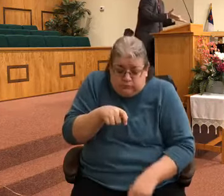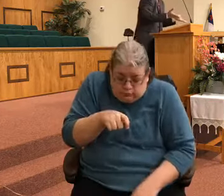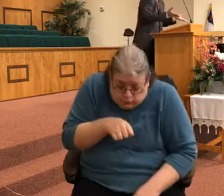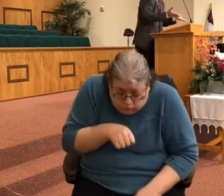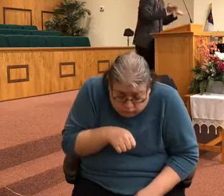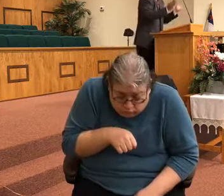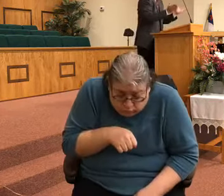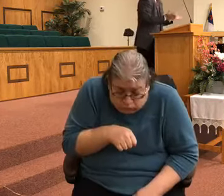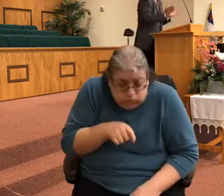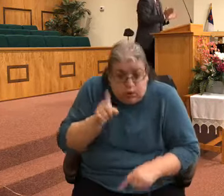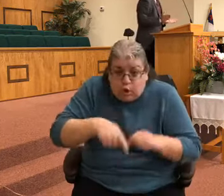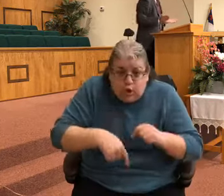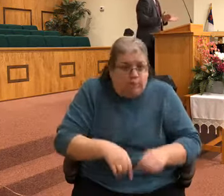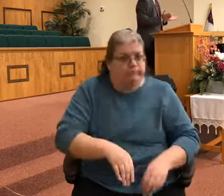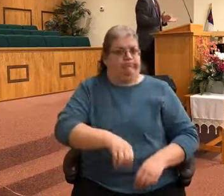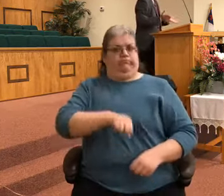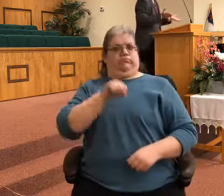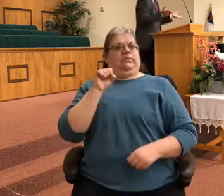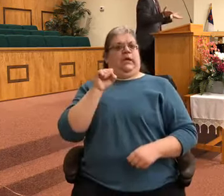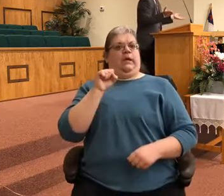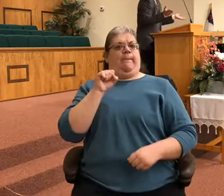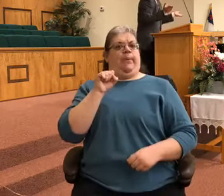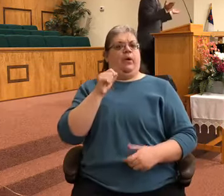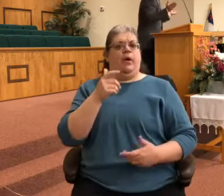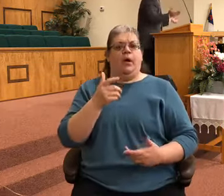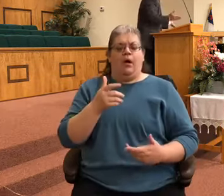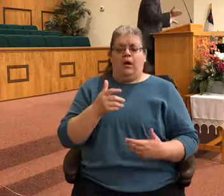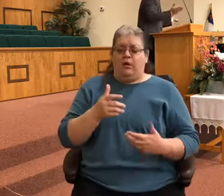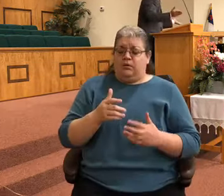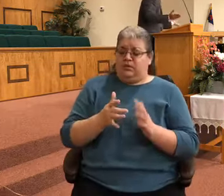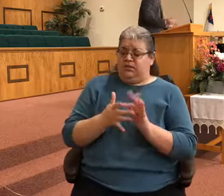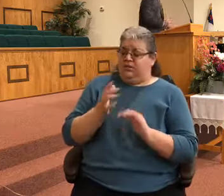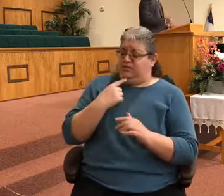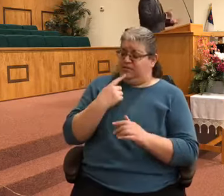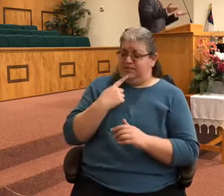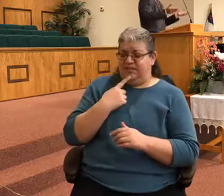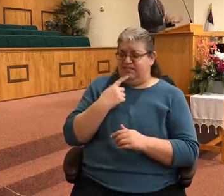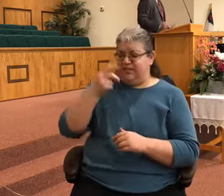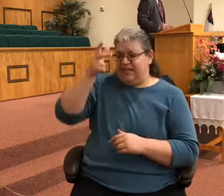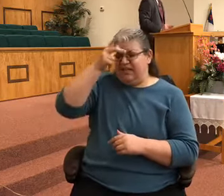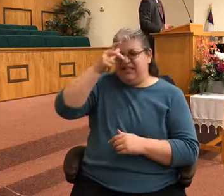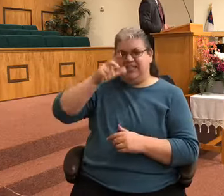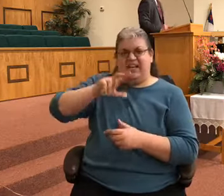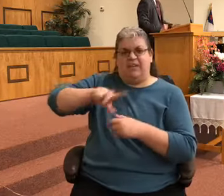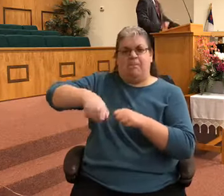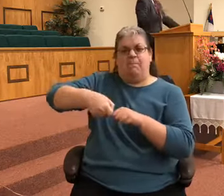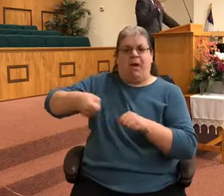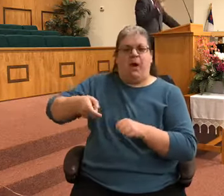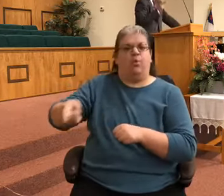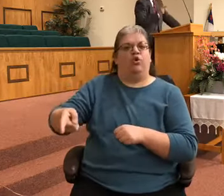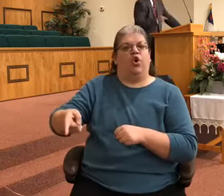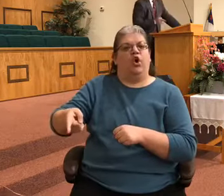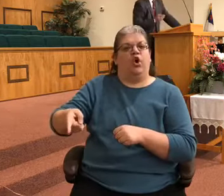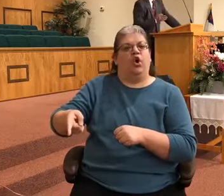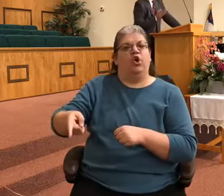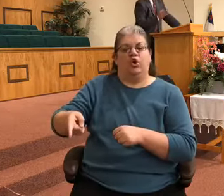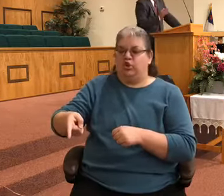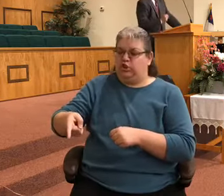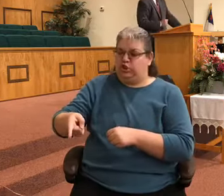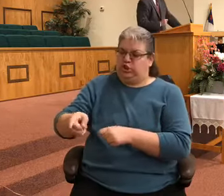matter of fact, Jesus would say about her, she had been bound by Satan under that present day. But the arrow of Lord's deliverance showed